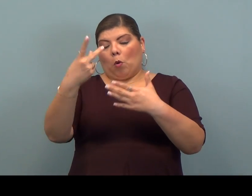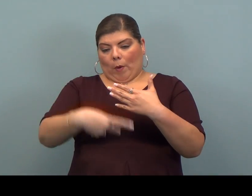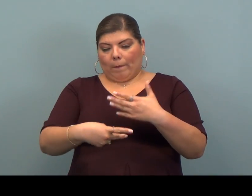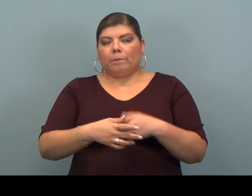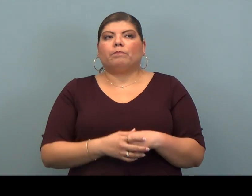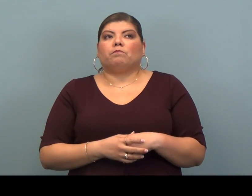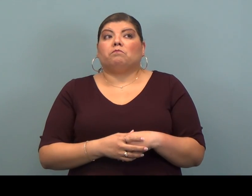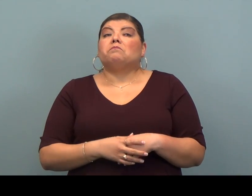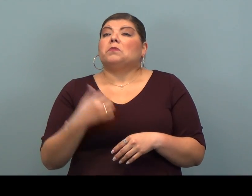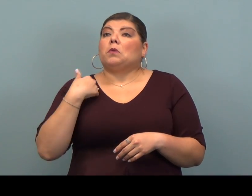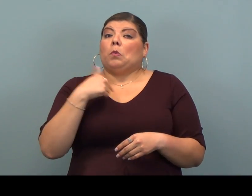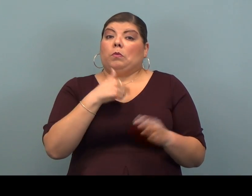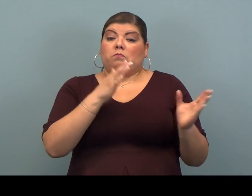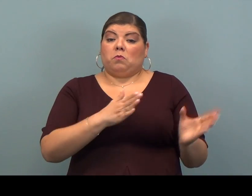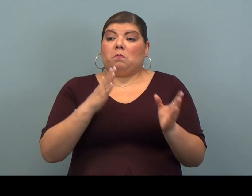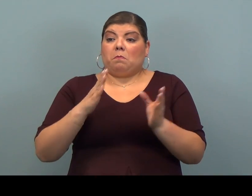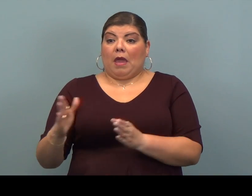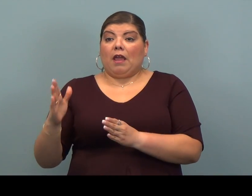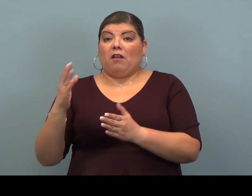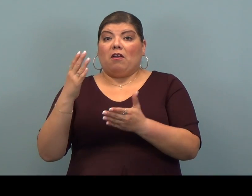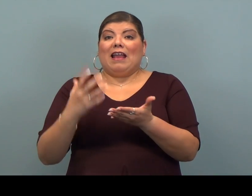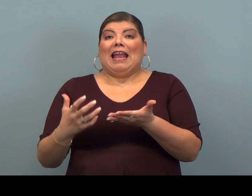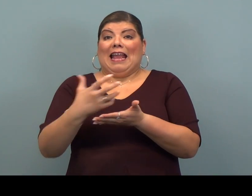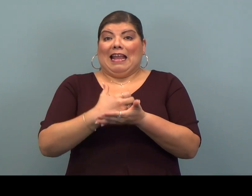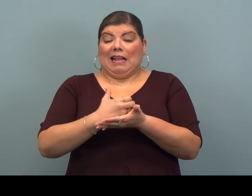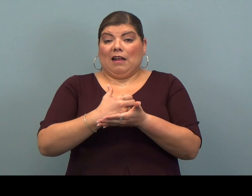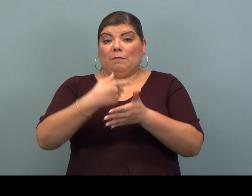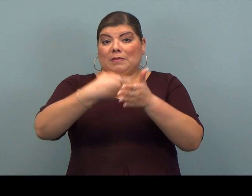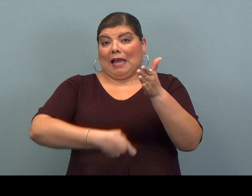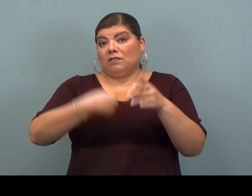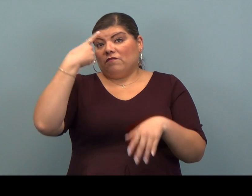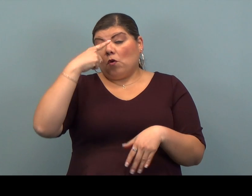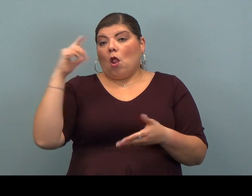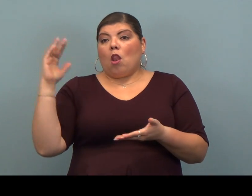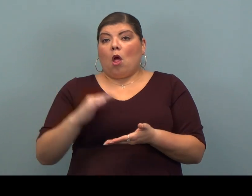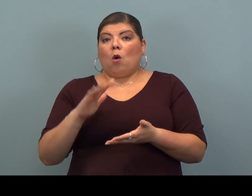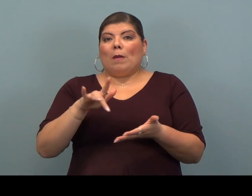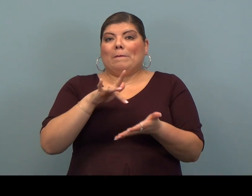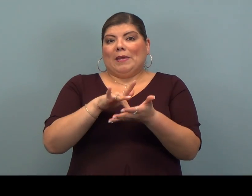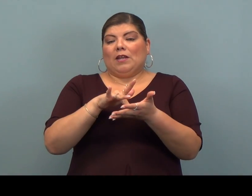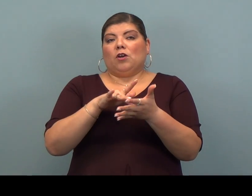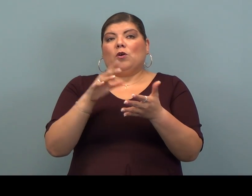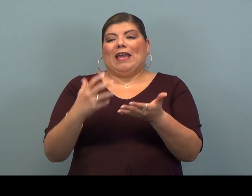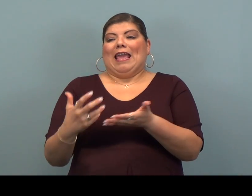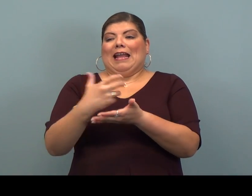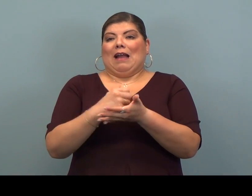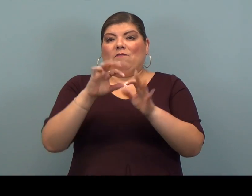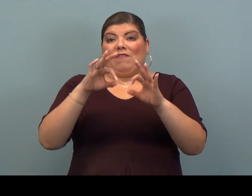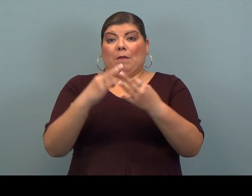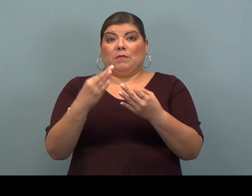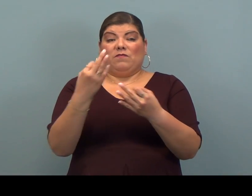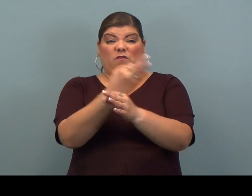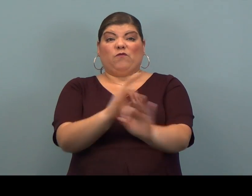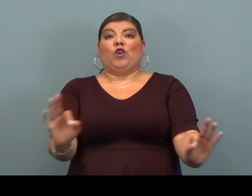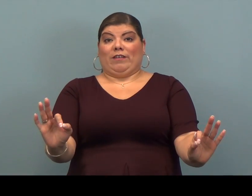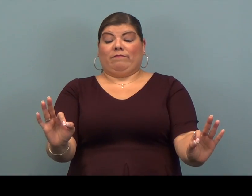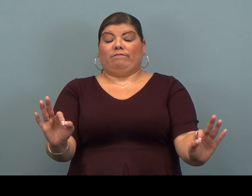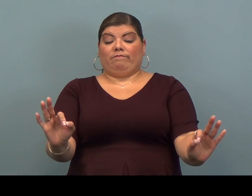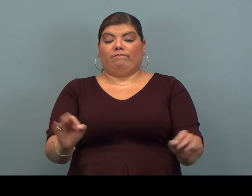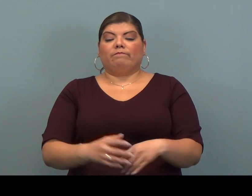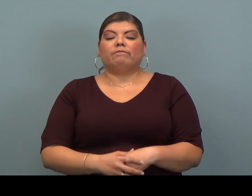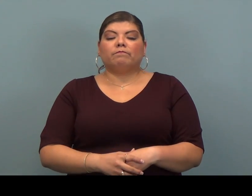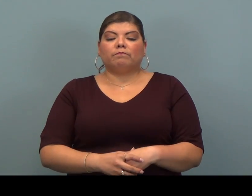program that prepares income taxes for low and middle income families for free.